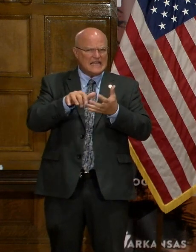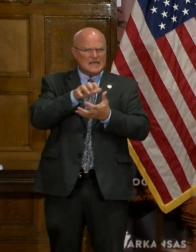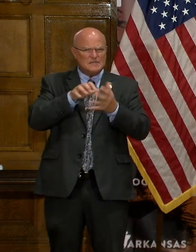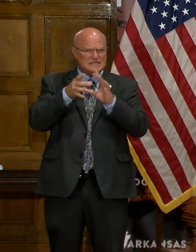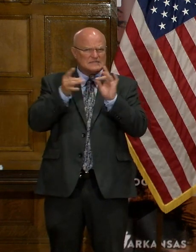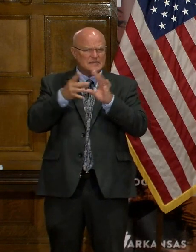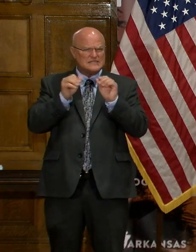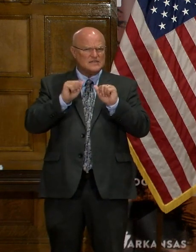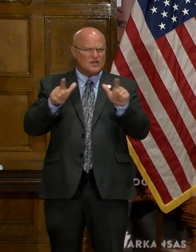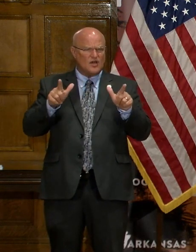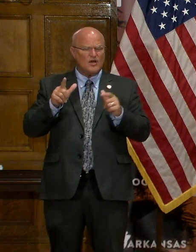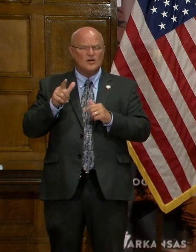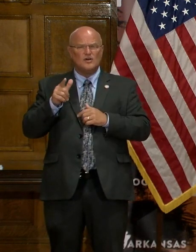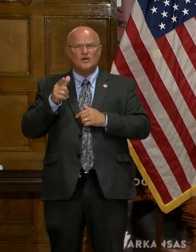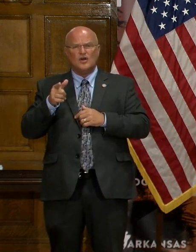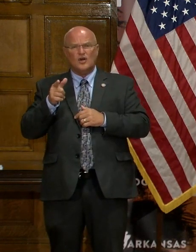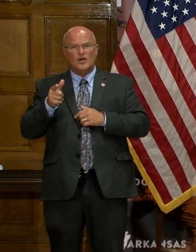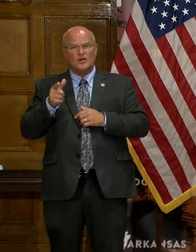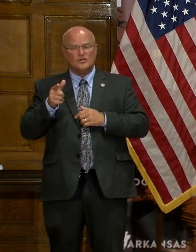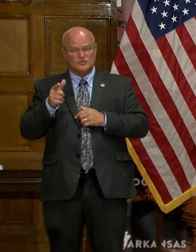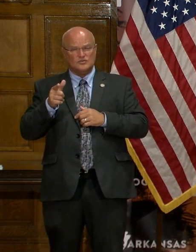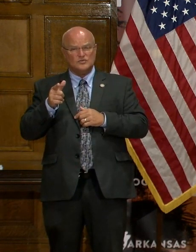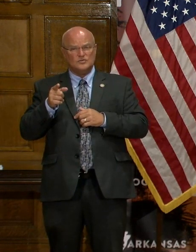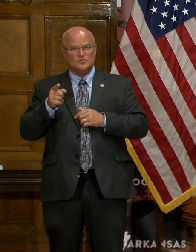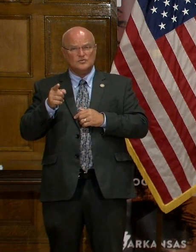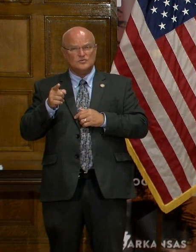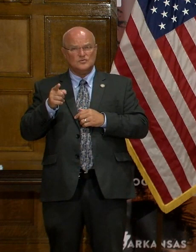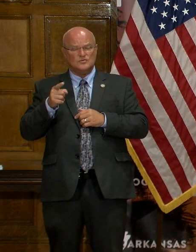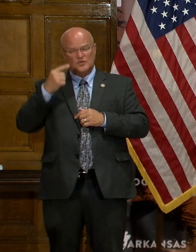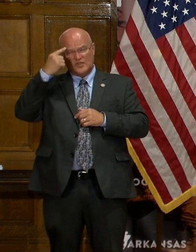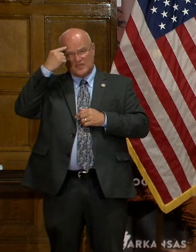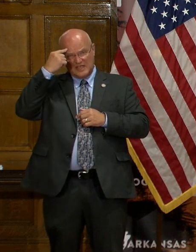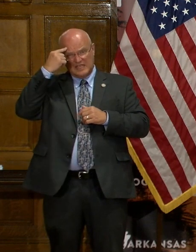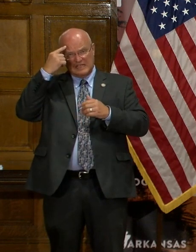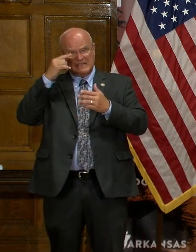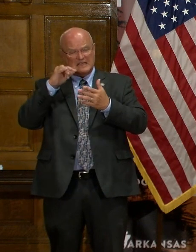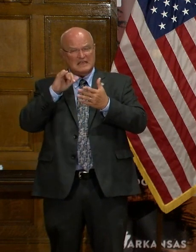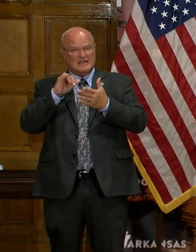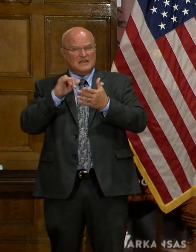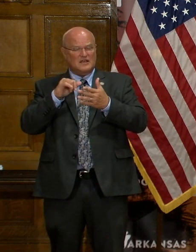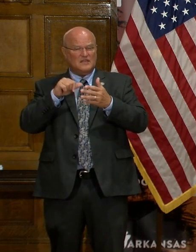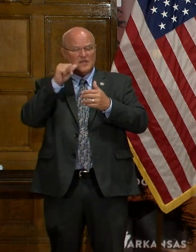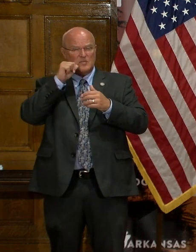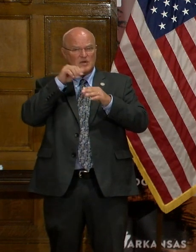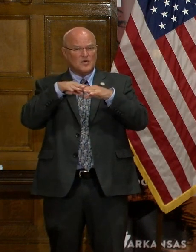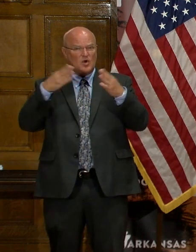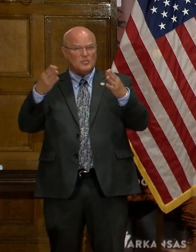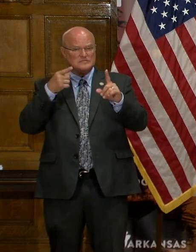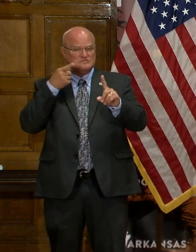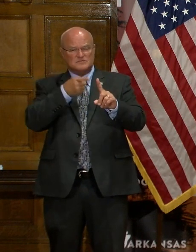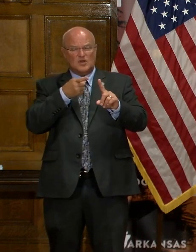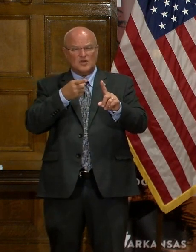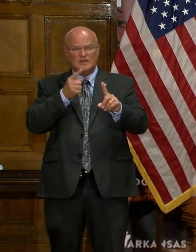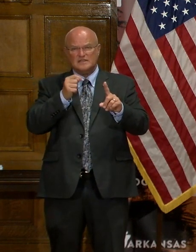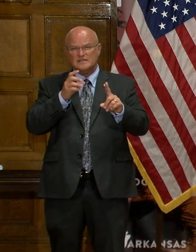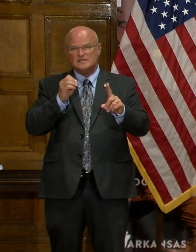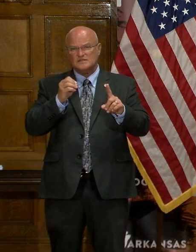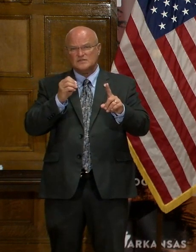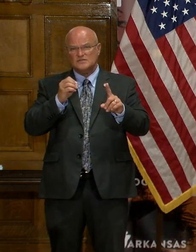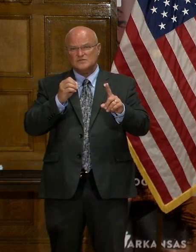message at all? And are you open to the idea of closing bars or even looking at something targeted just to